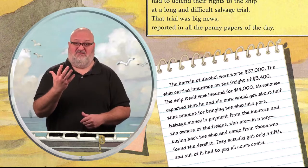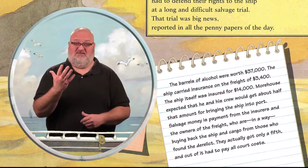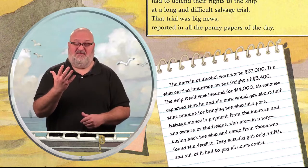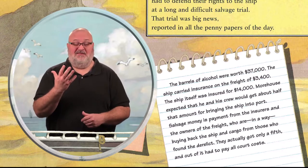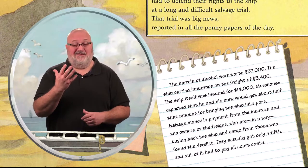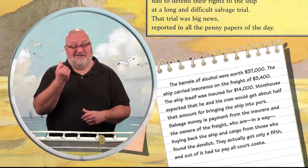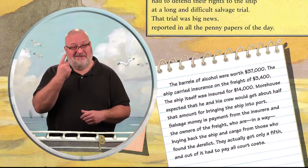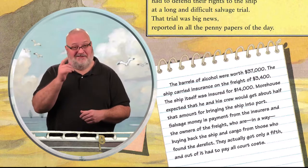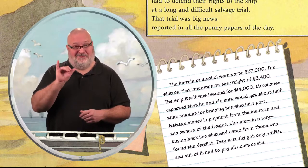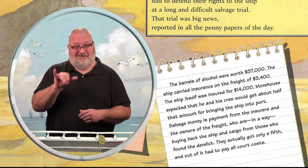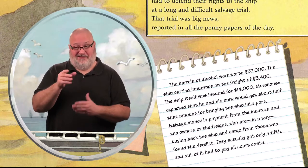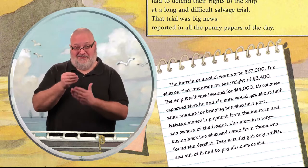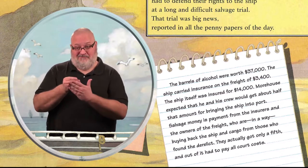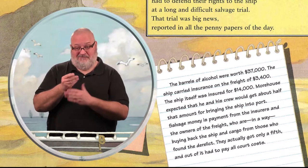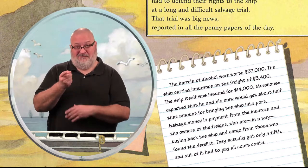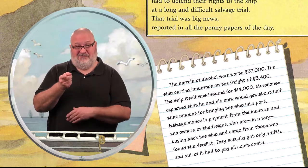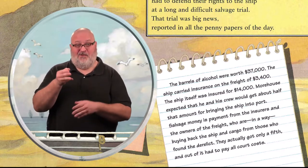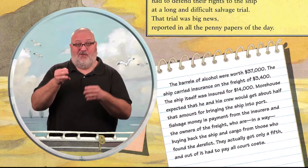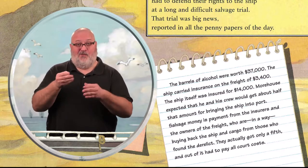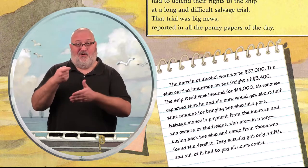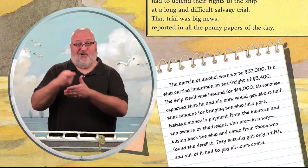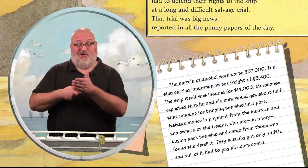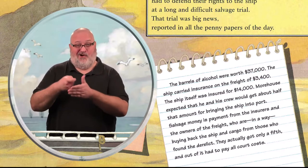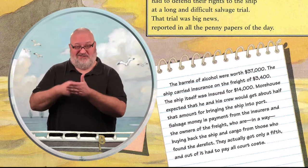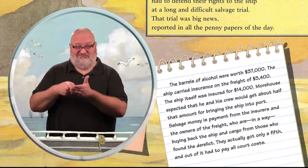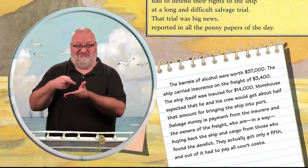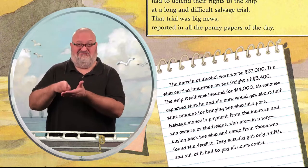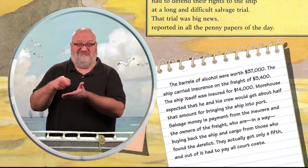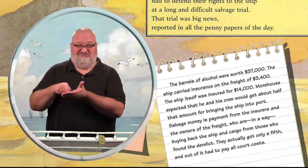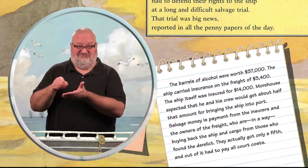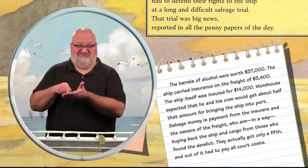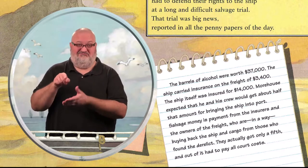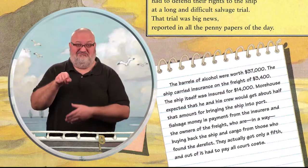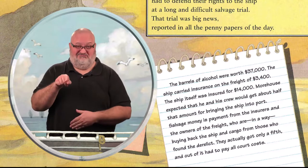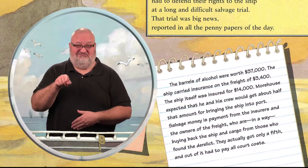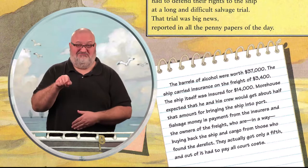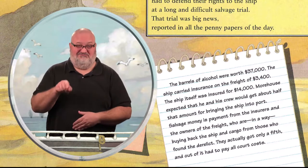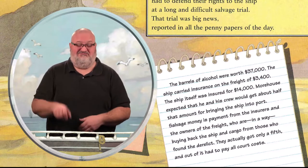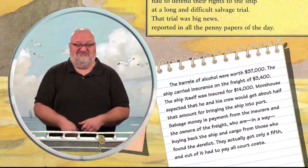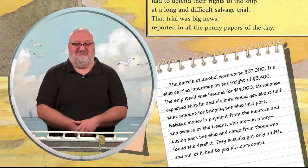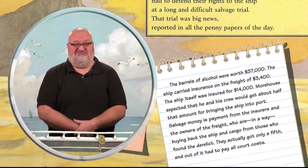They actually got only a fifth, and out of it had to pay all court costs.